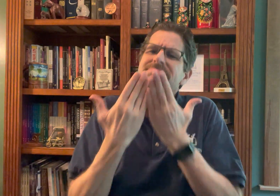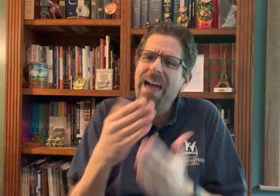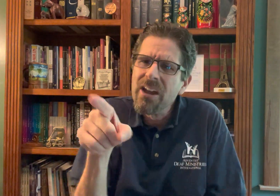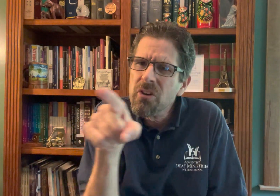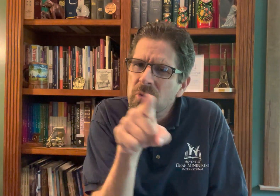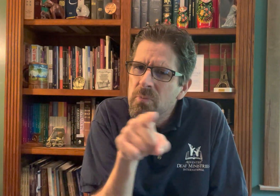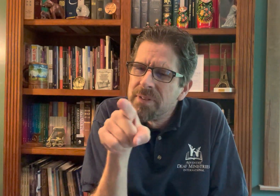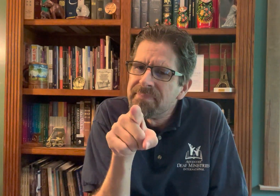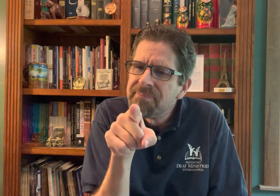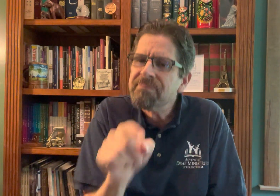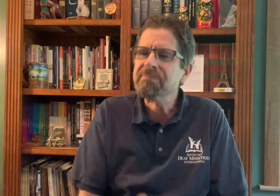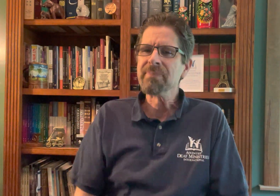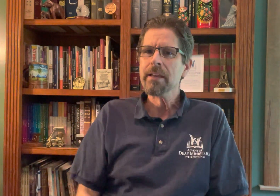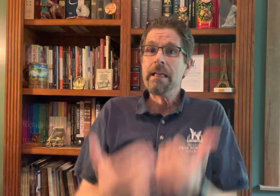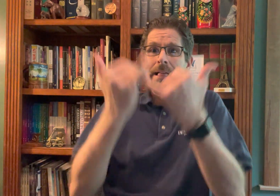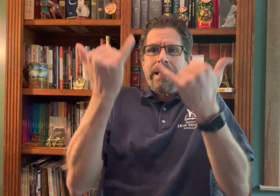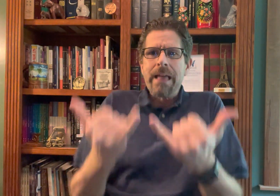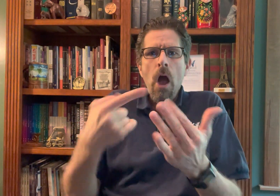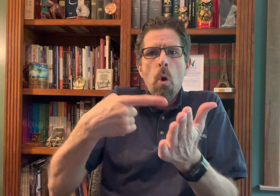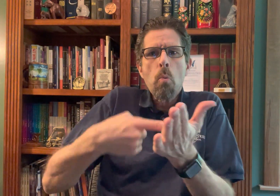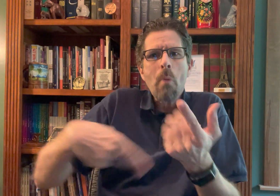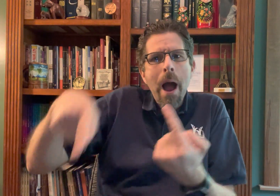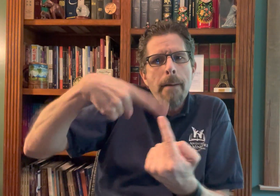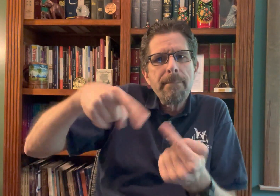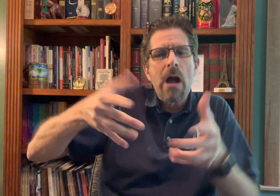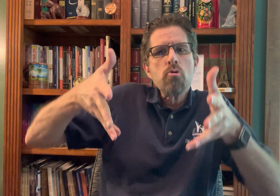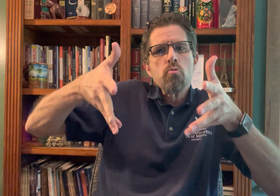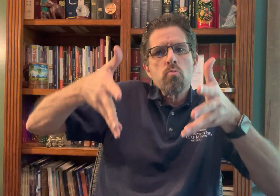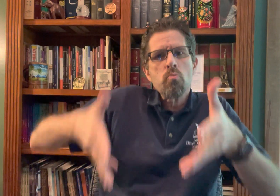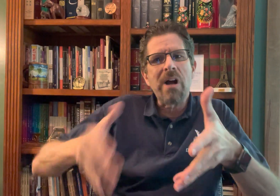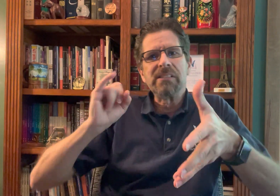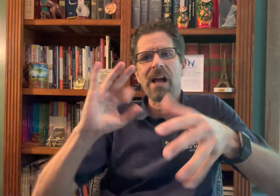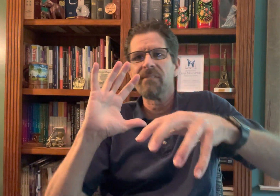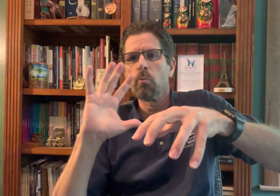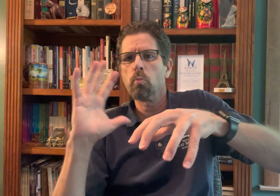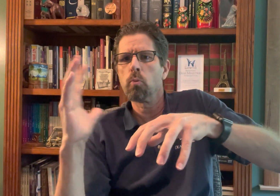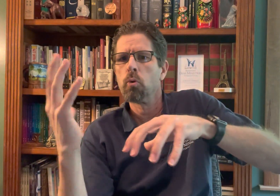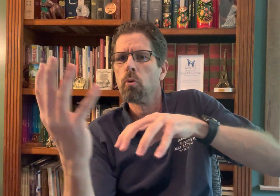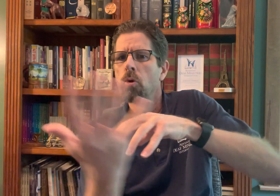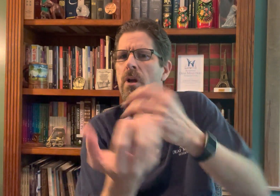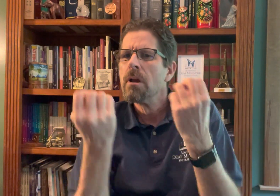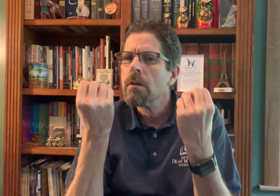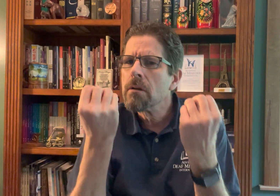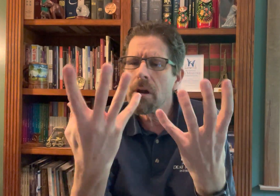today because of their interest in me and providing communication.